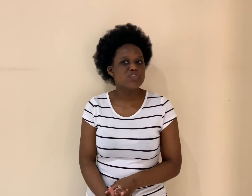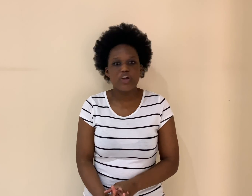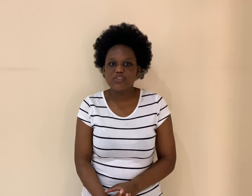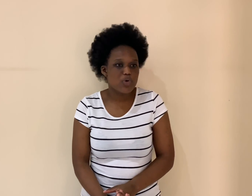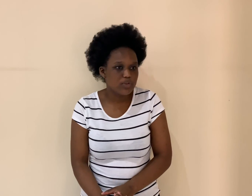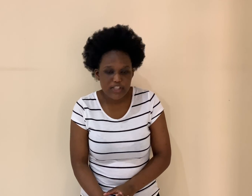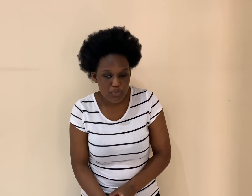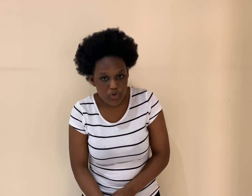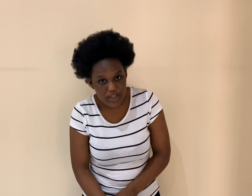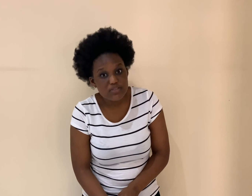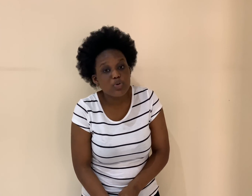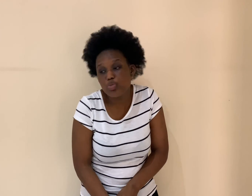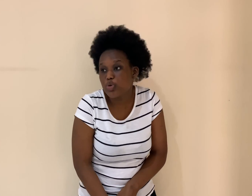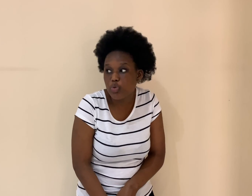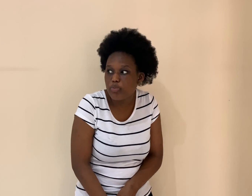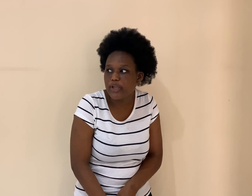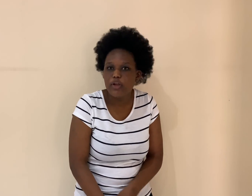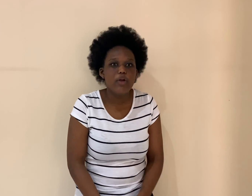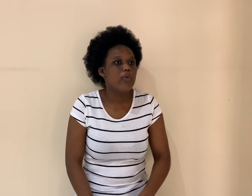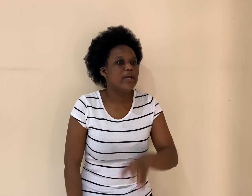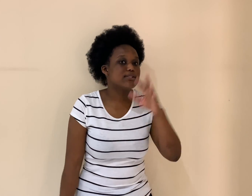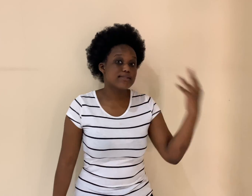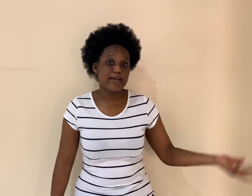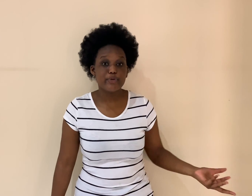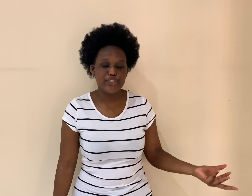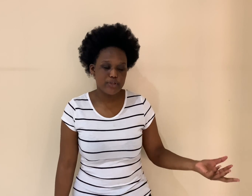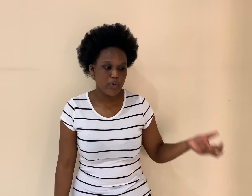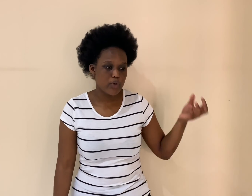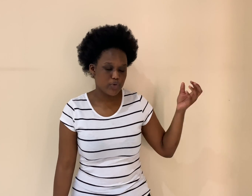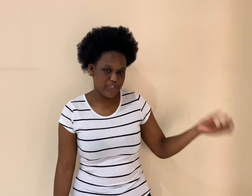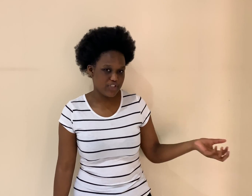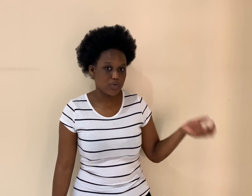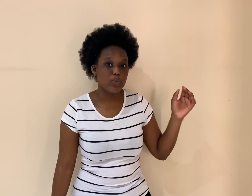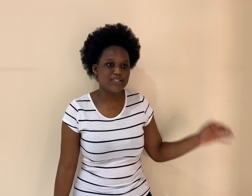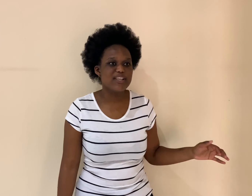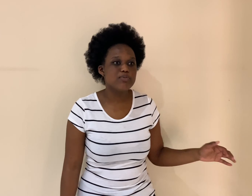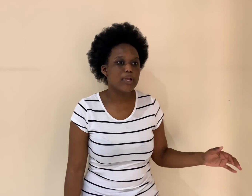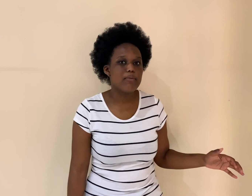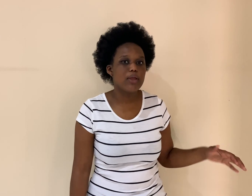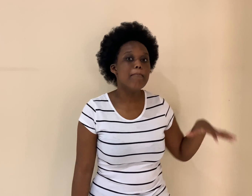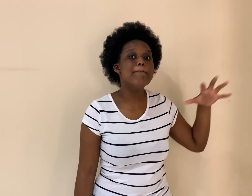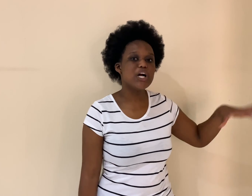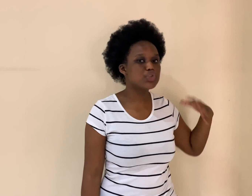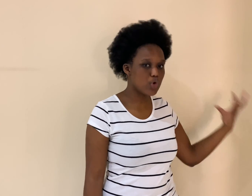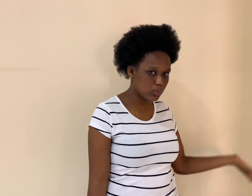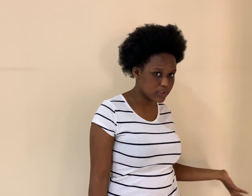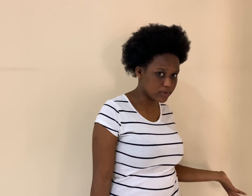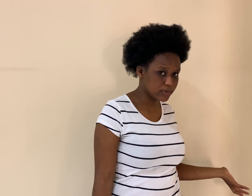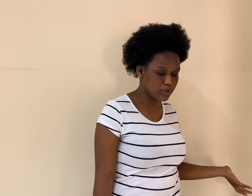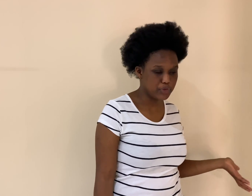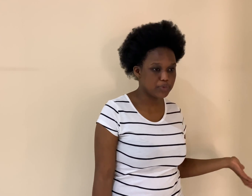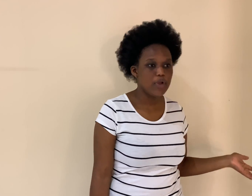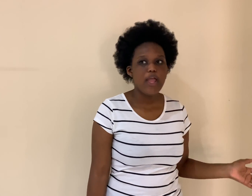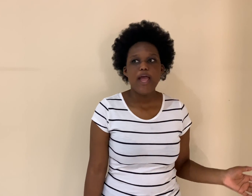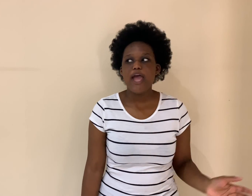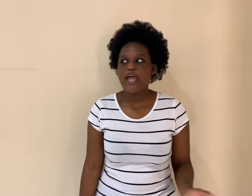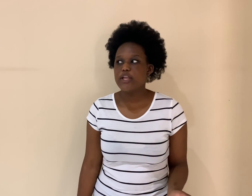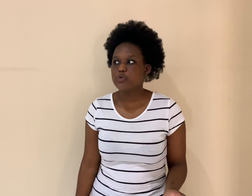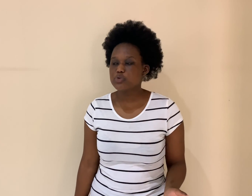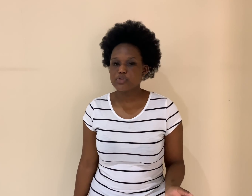not as cold anymore. That's global warming. Whereas, in some regions, winter is becoming much colder, you know? And, also,